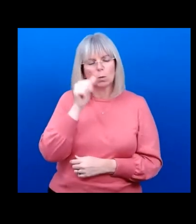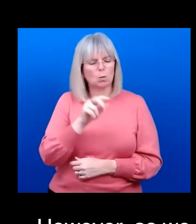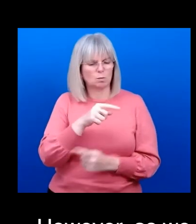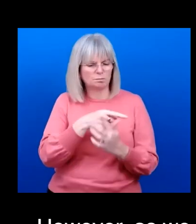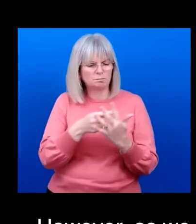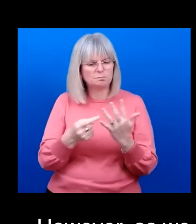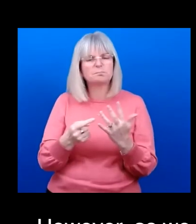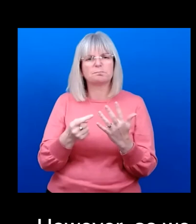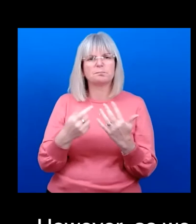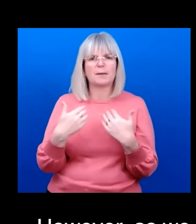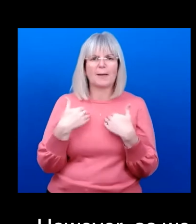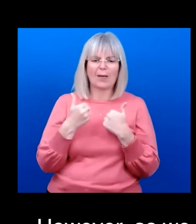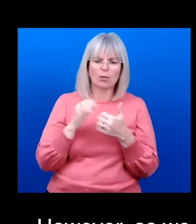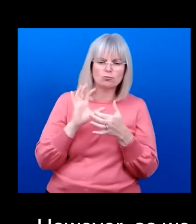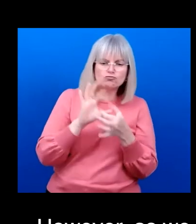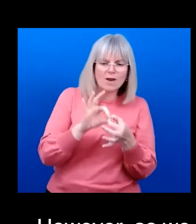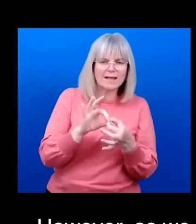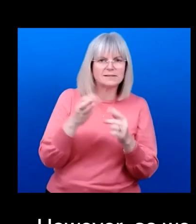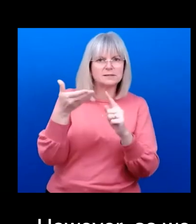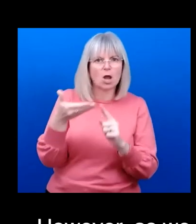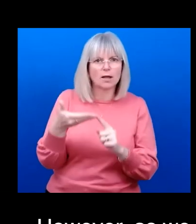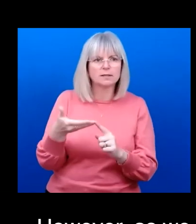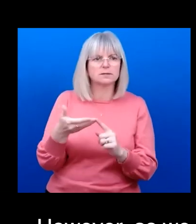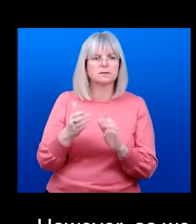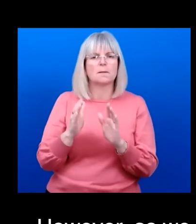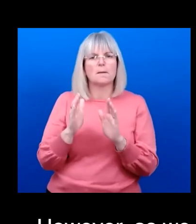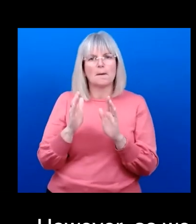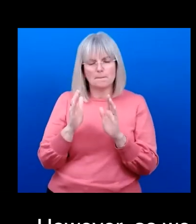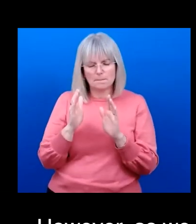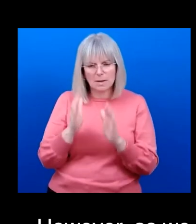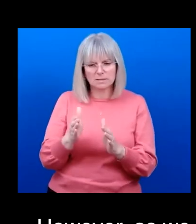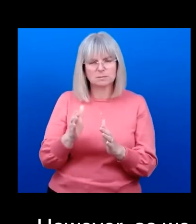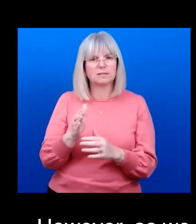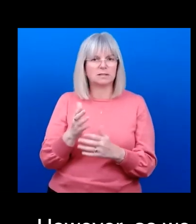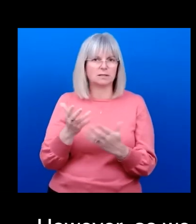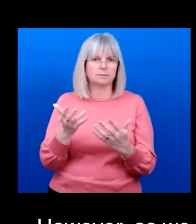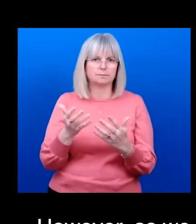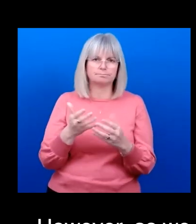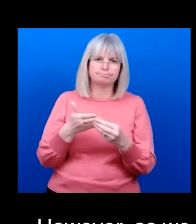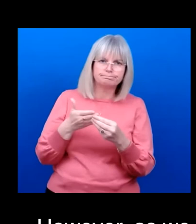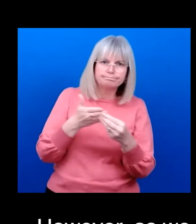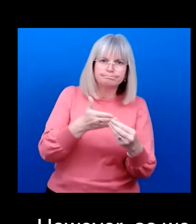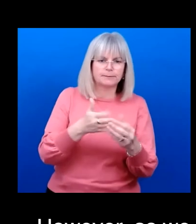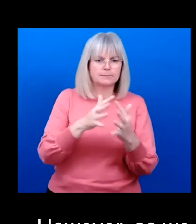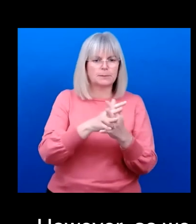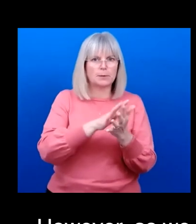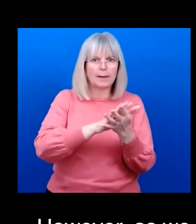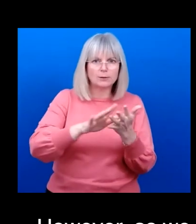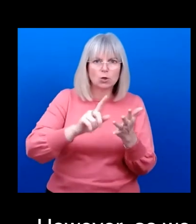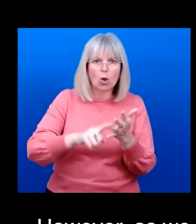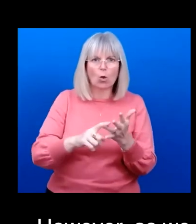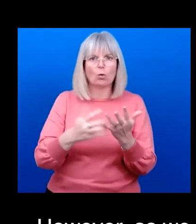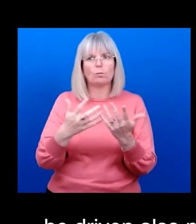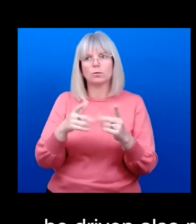to be driven also not only by WHO, but by all of you friends of eye care